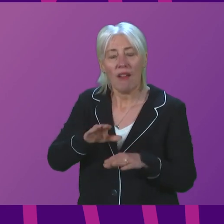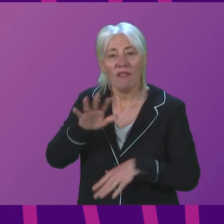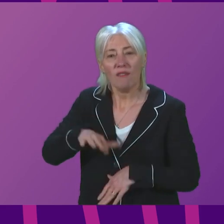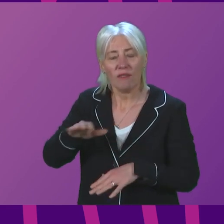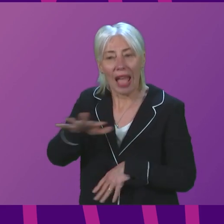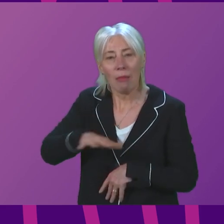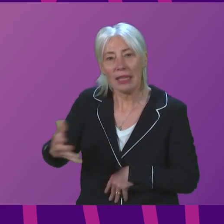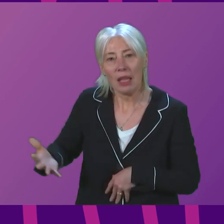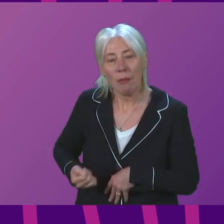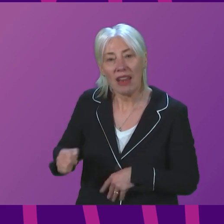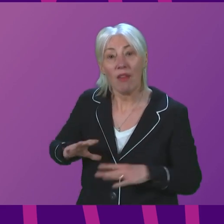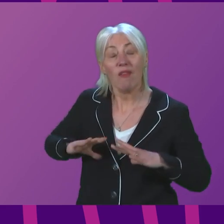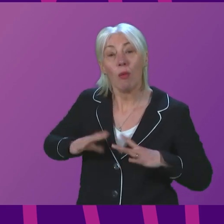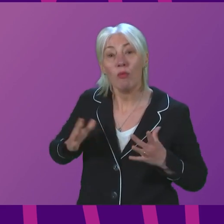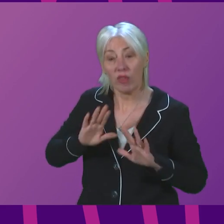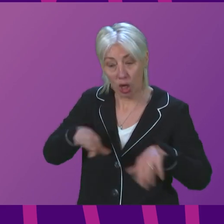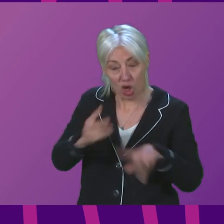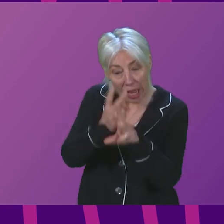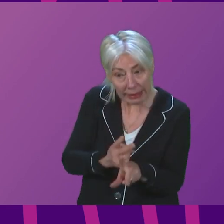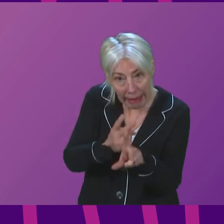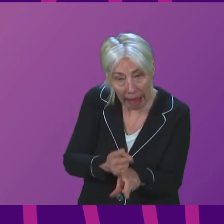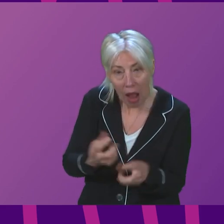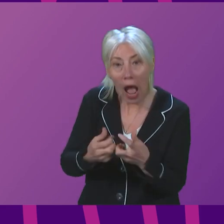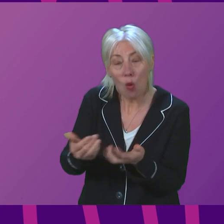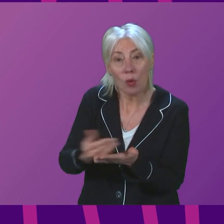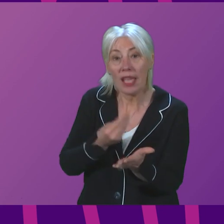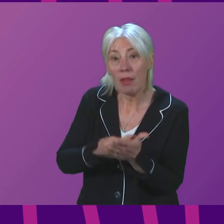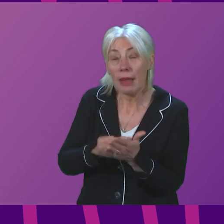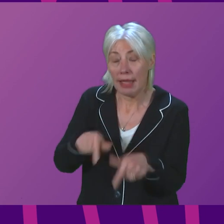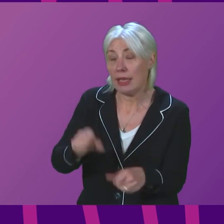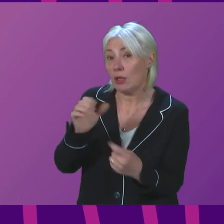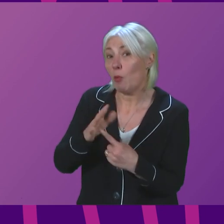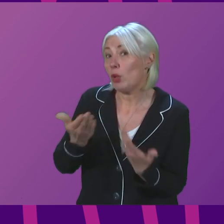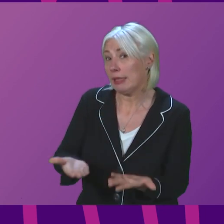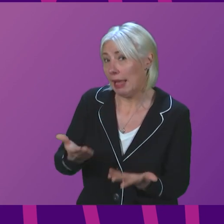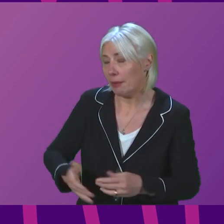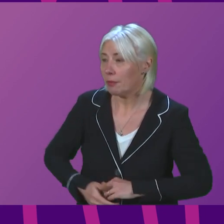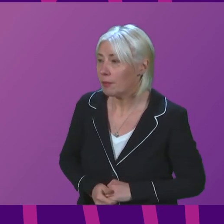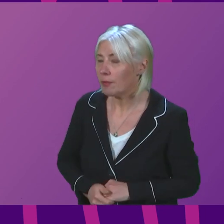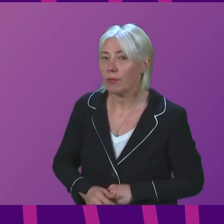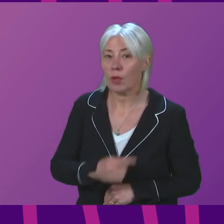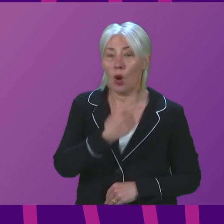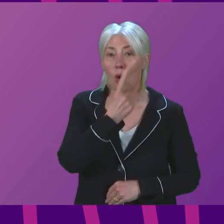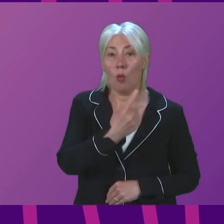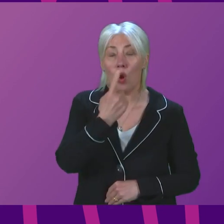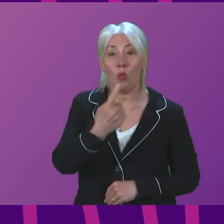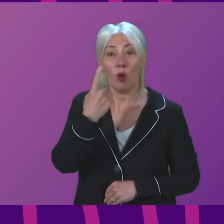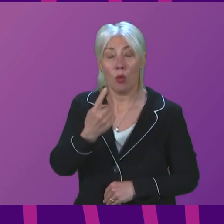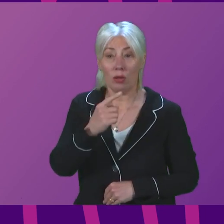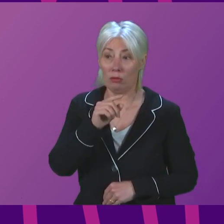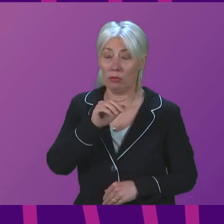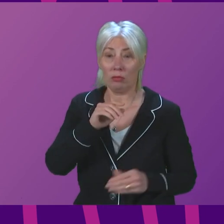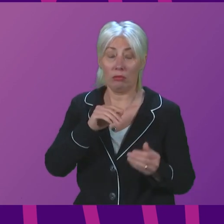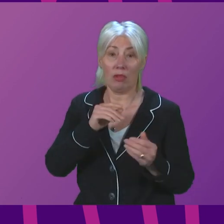childcare, and how much more of this will save them at such a critical time? First Minister. Over 111,000 children